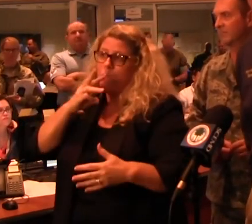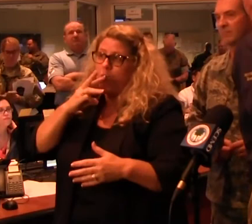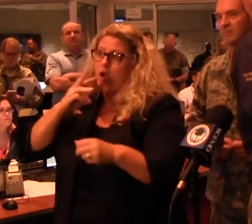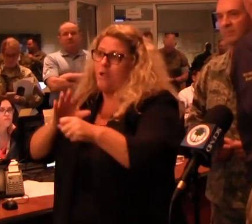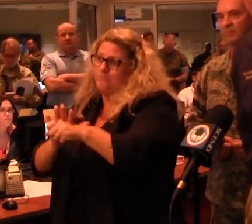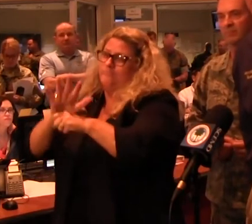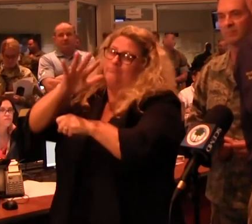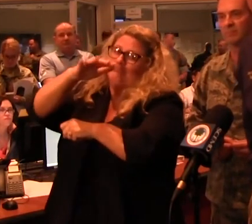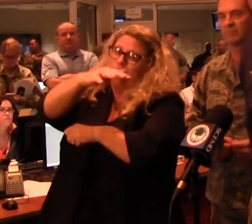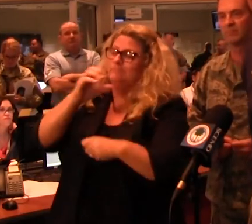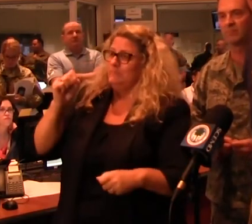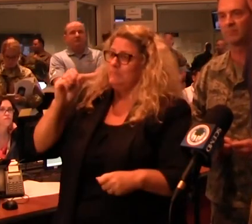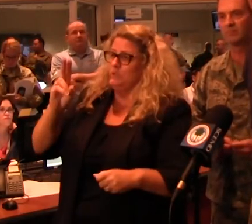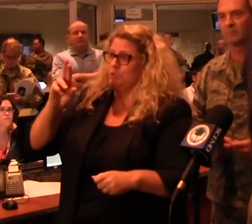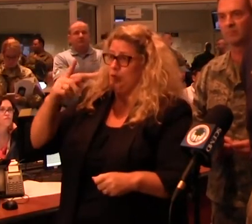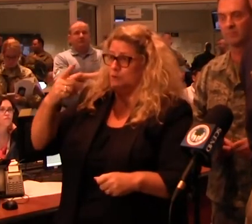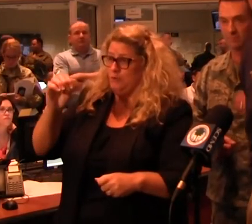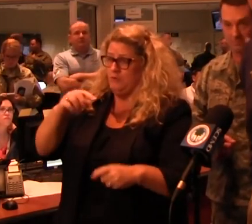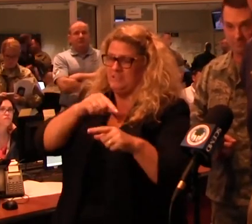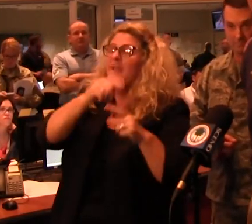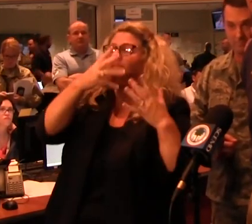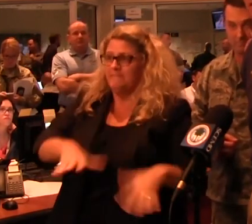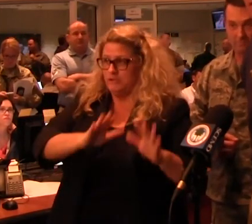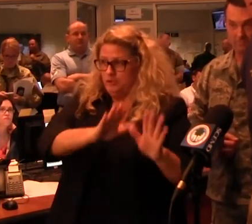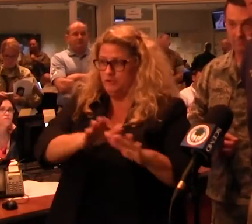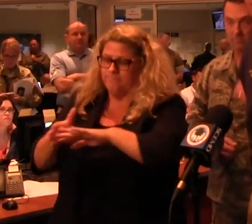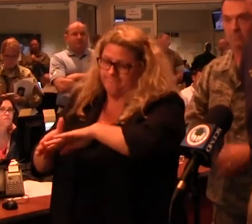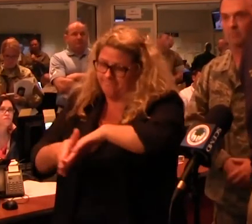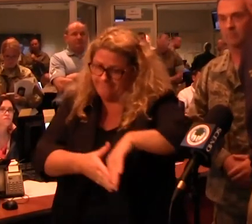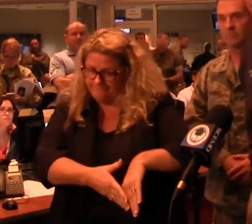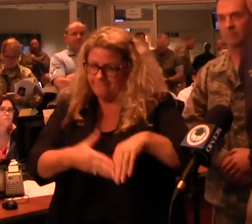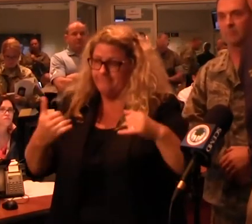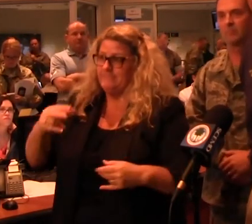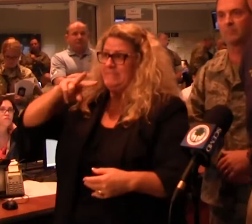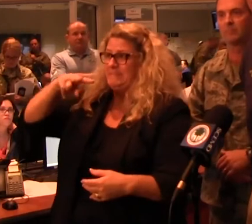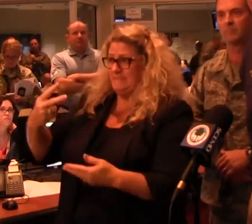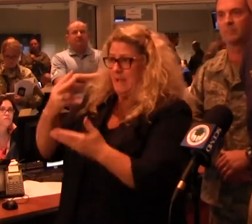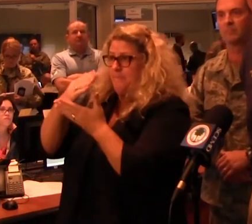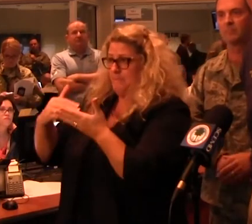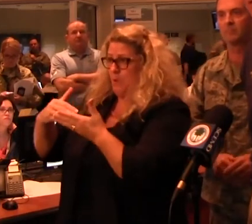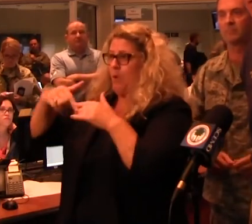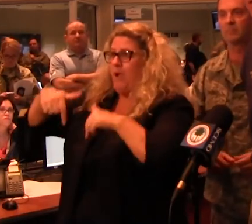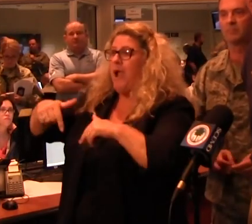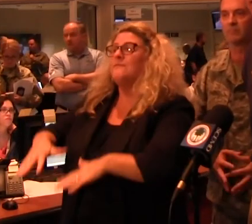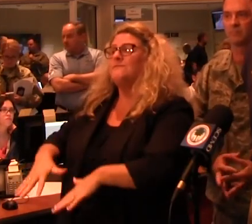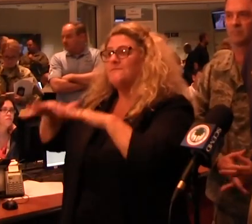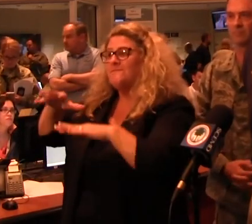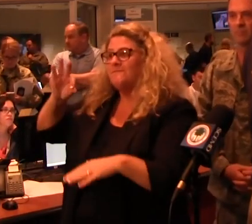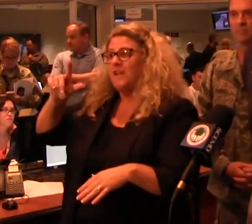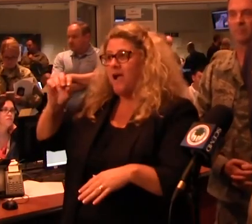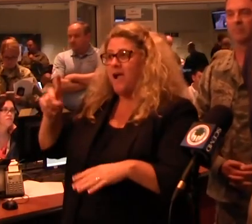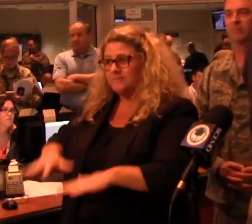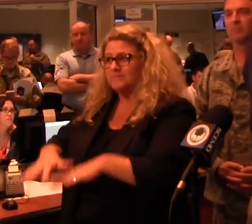And that part is over. But the second part, which has been predicted with great certainty, is the flooding. And we know